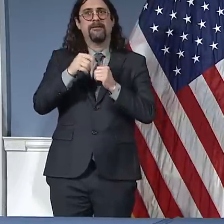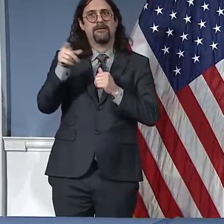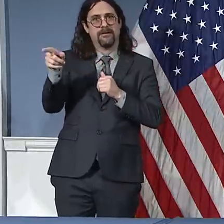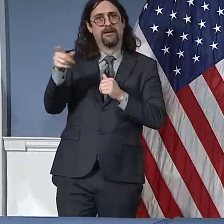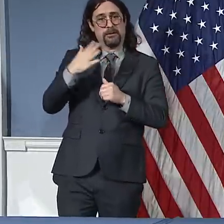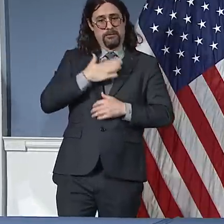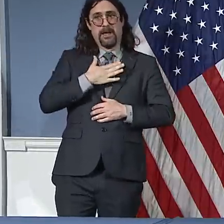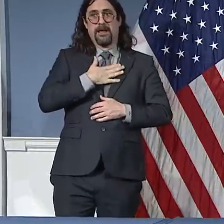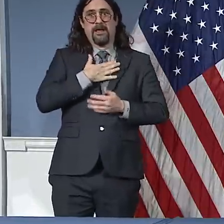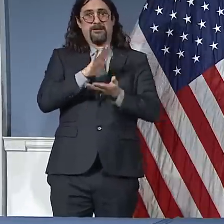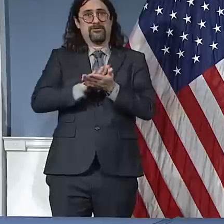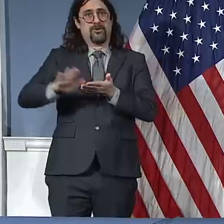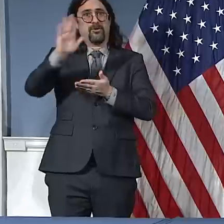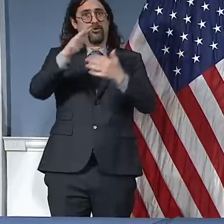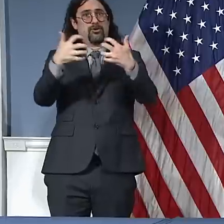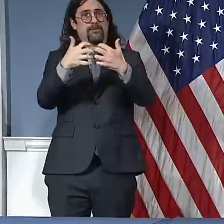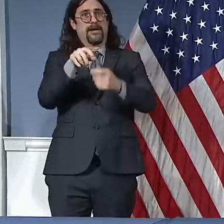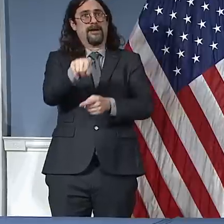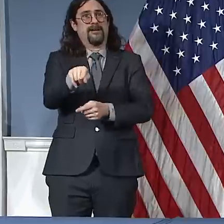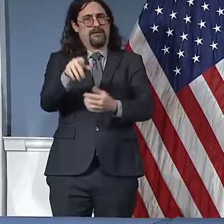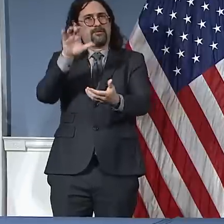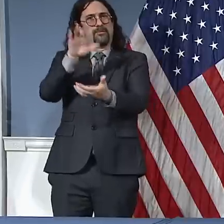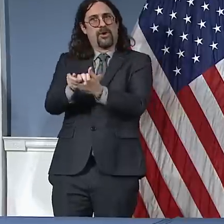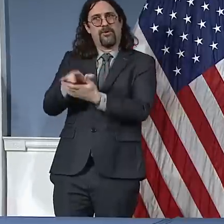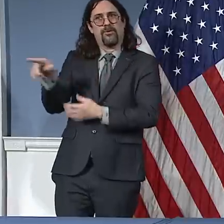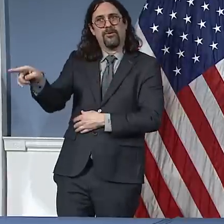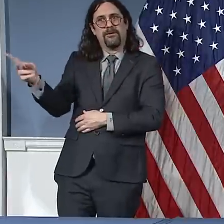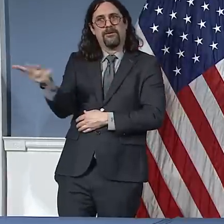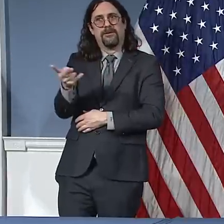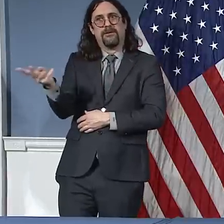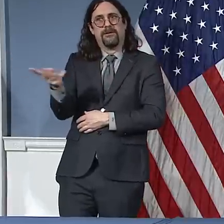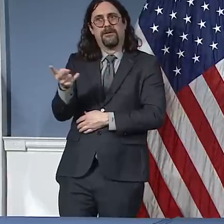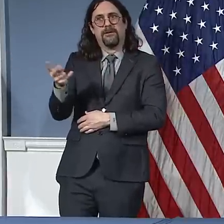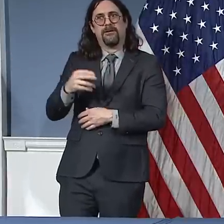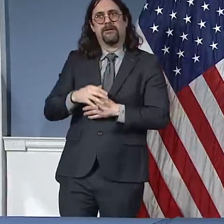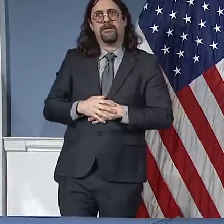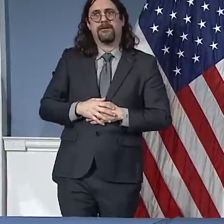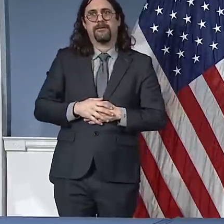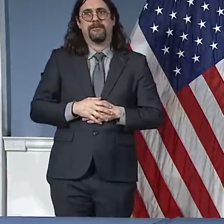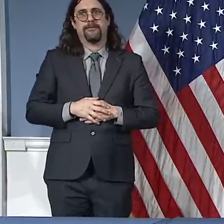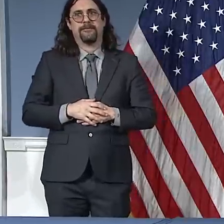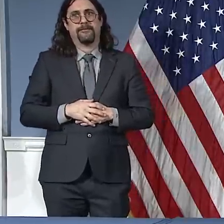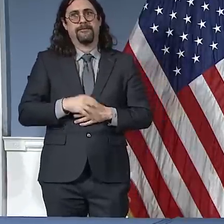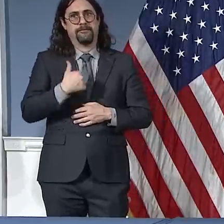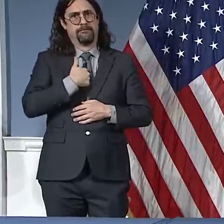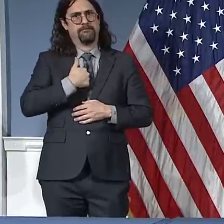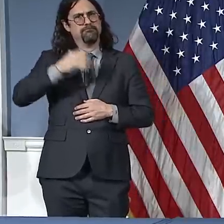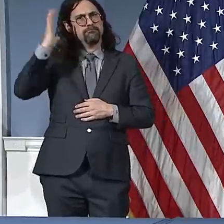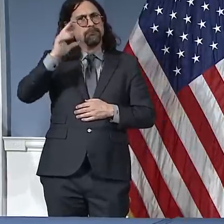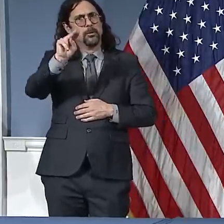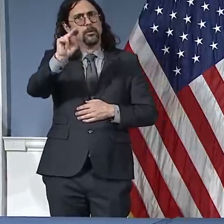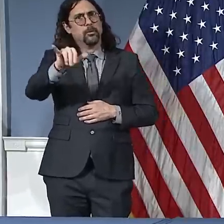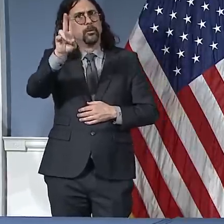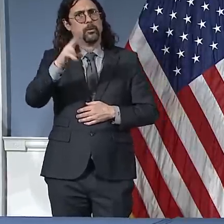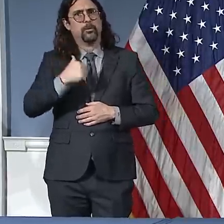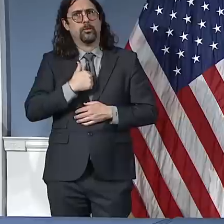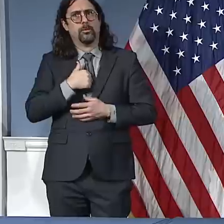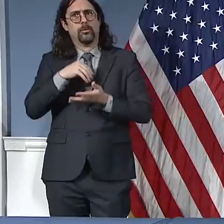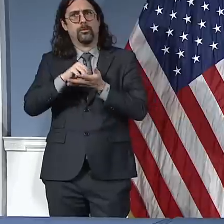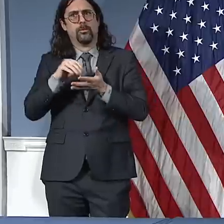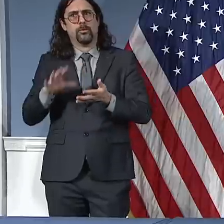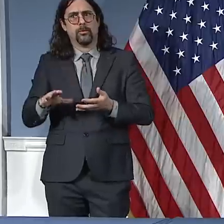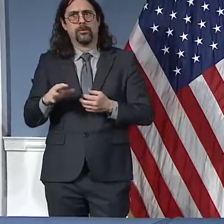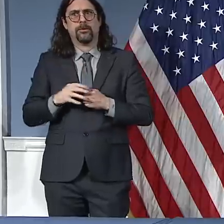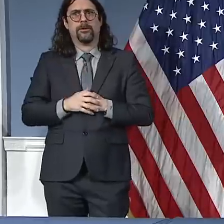went to NYU, my roommate and I stayed friends over all the years, and I got to know Terrence once they married. In